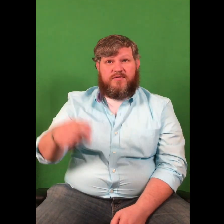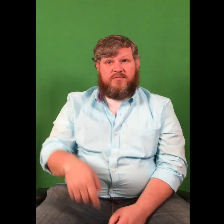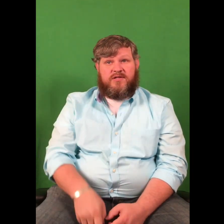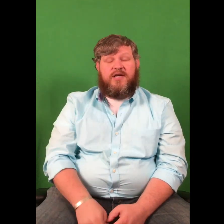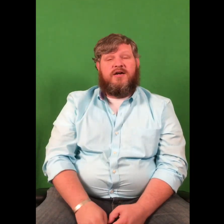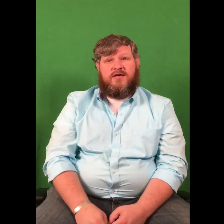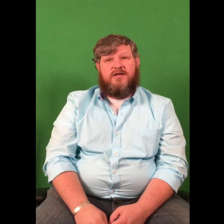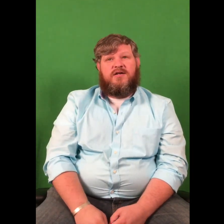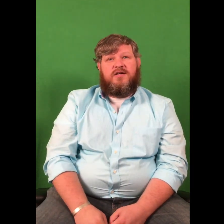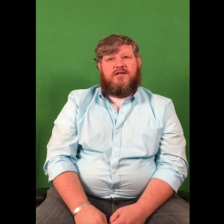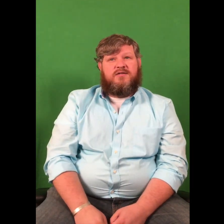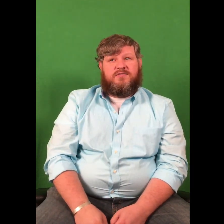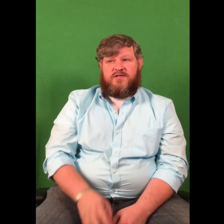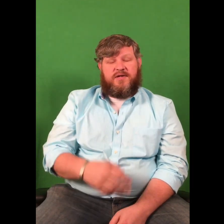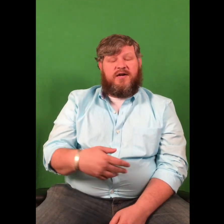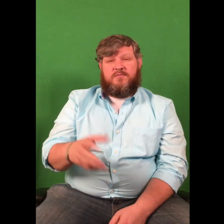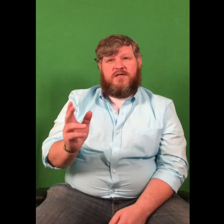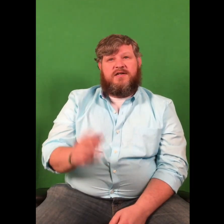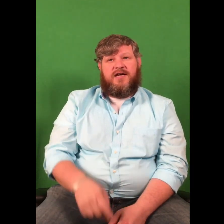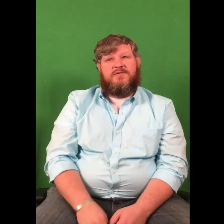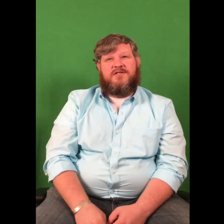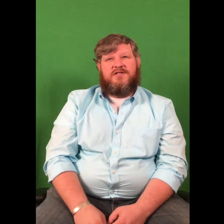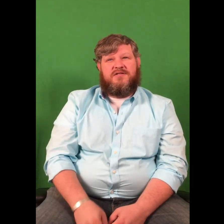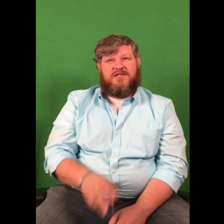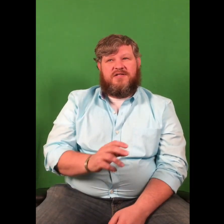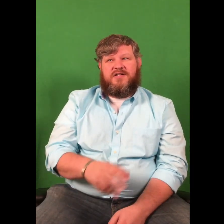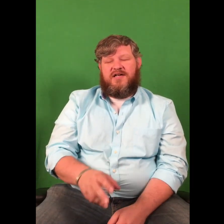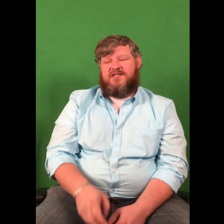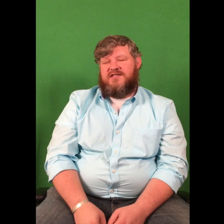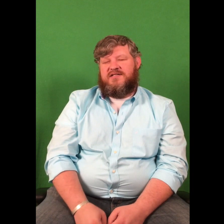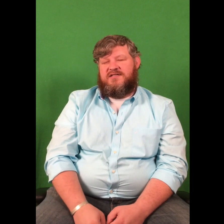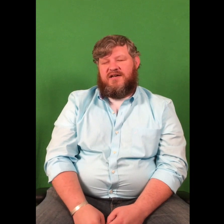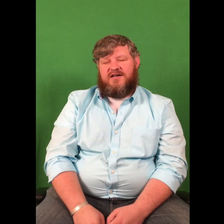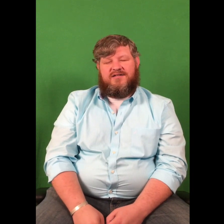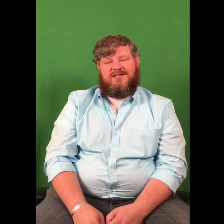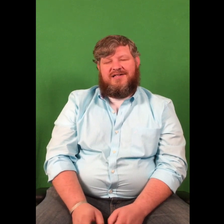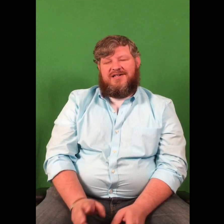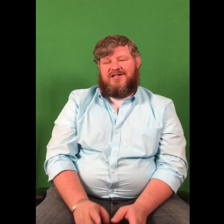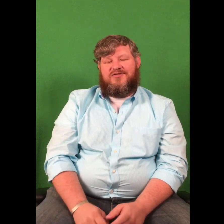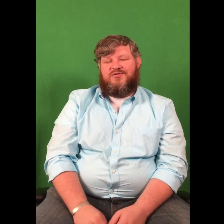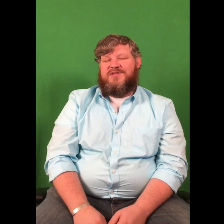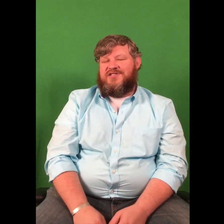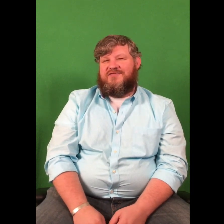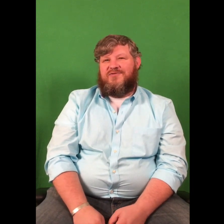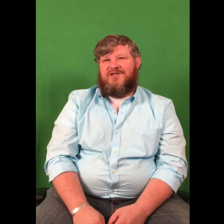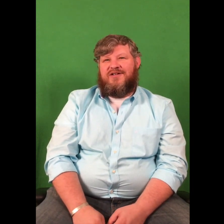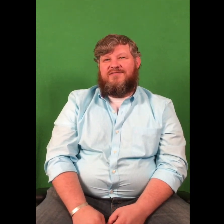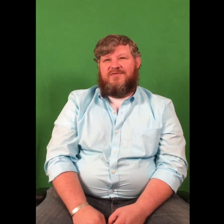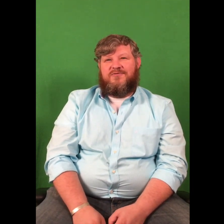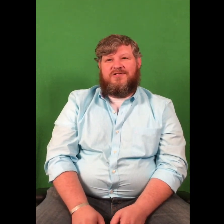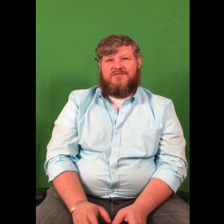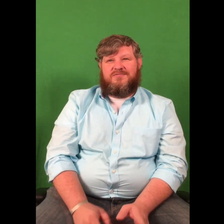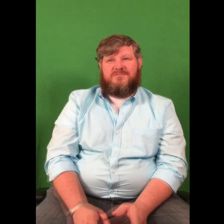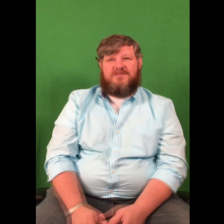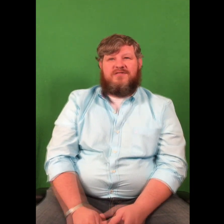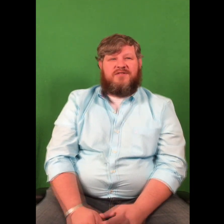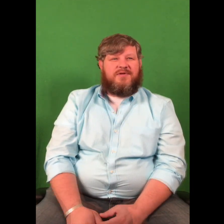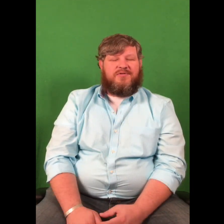Loop Road. Yeah. Yeah. You know, there so many helmets that got damaged, you know. I was just seeing that as a, that was reminiscent for a lot of folks. Some people